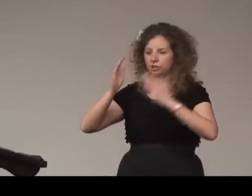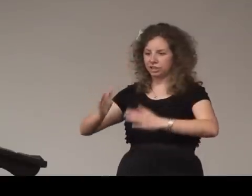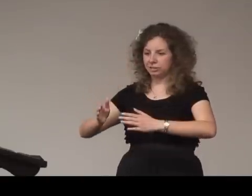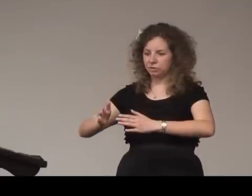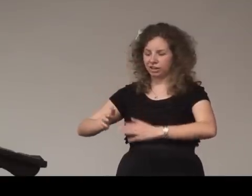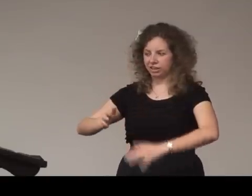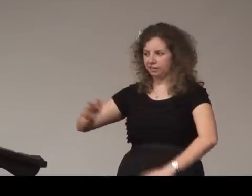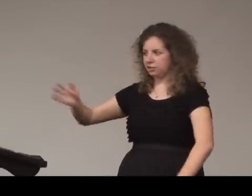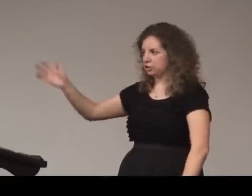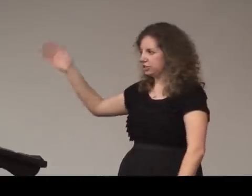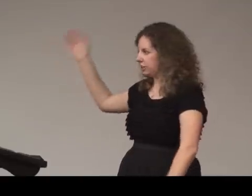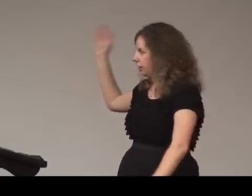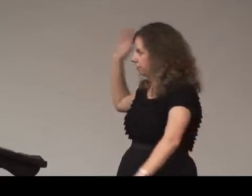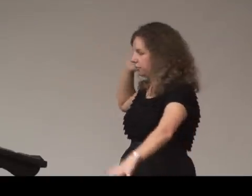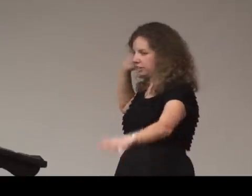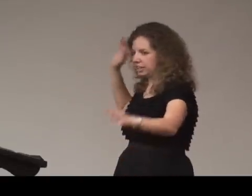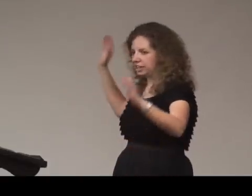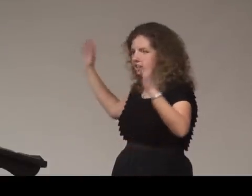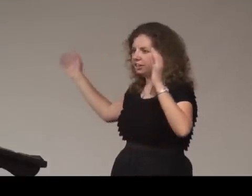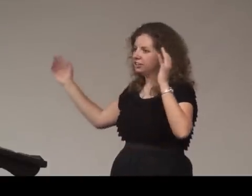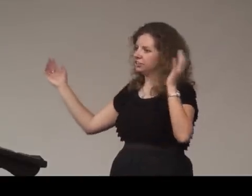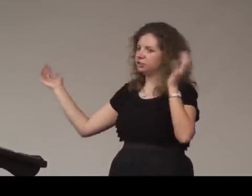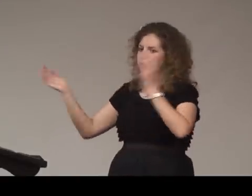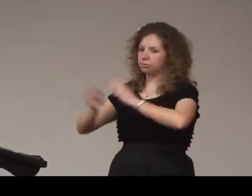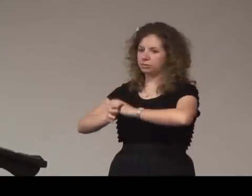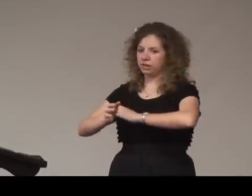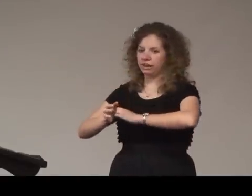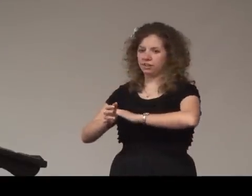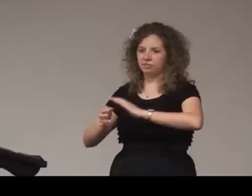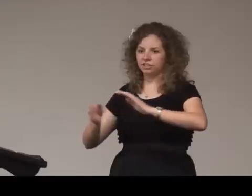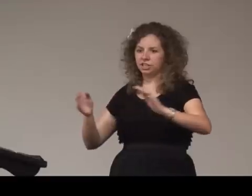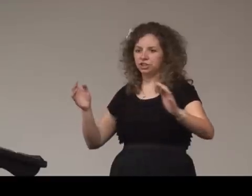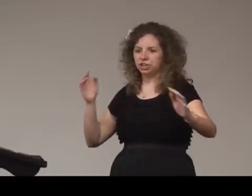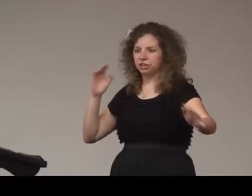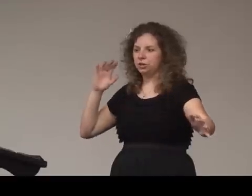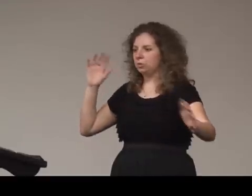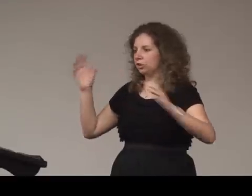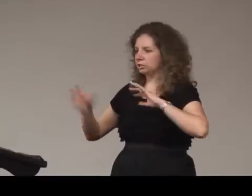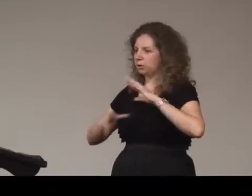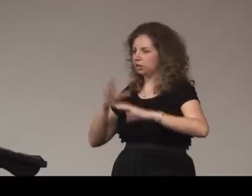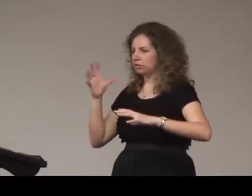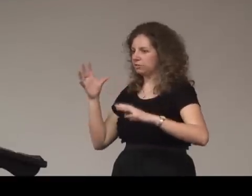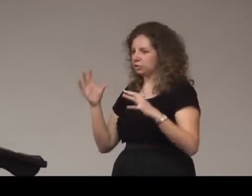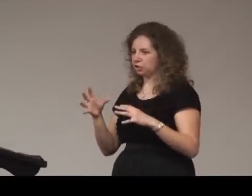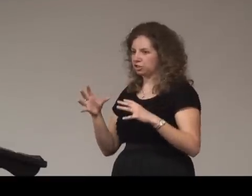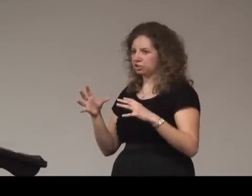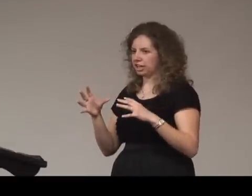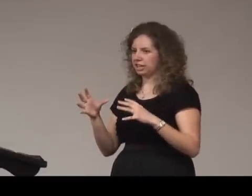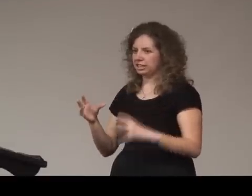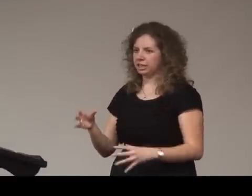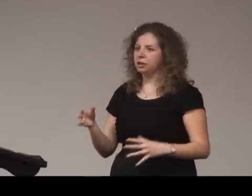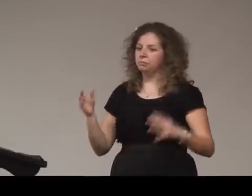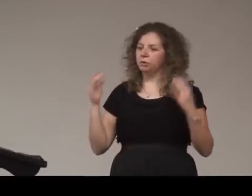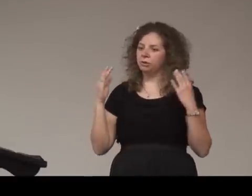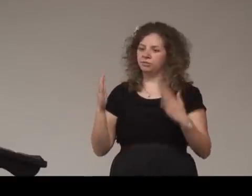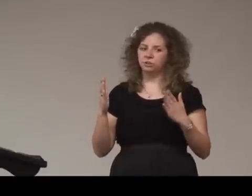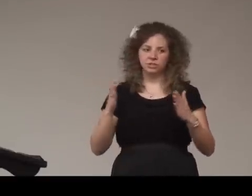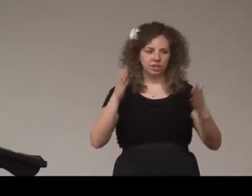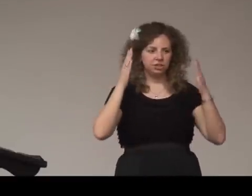you look at them directly if you're staring off over here then you don't really want to have a conversation or it's part of the structure and that kind of thing but whenever you sign